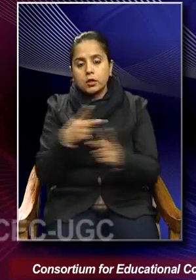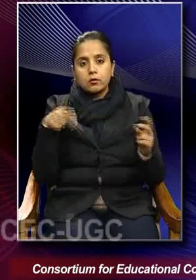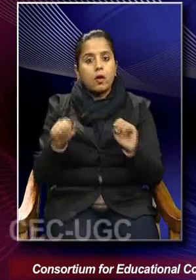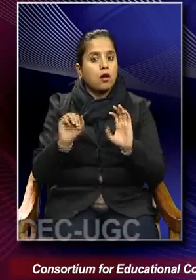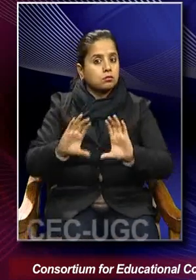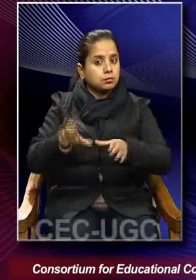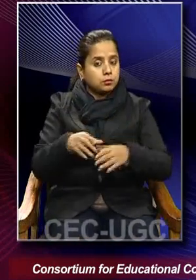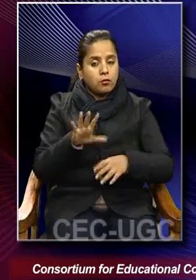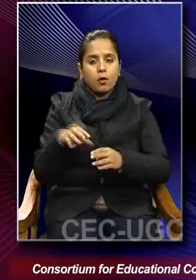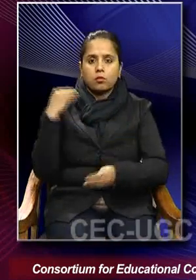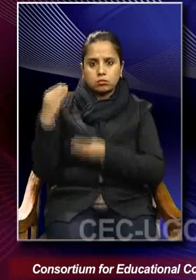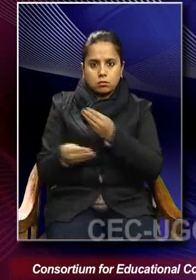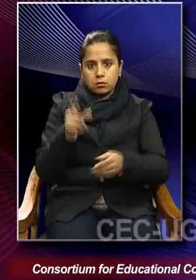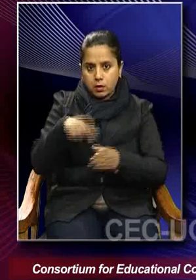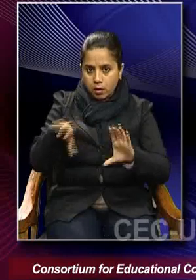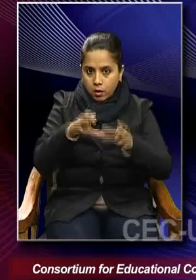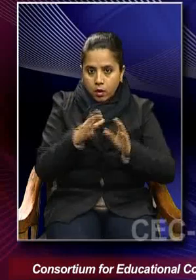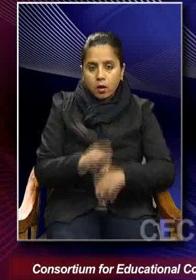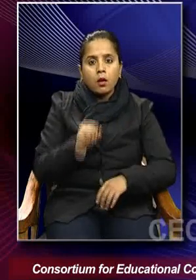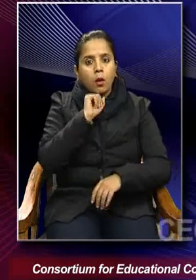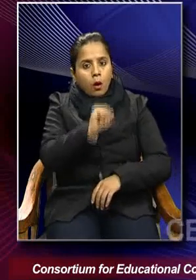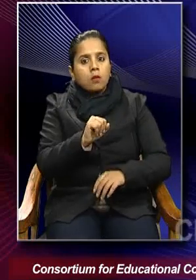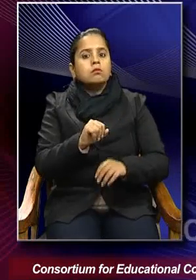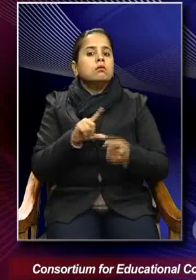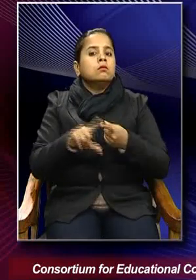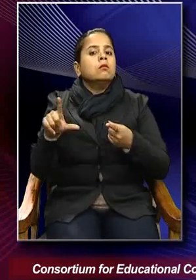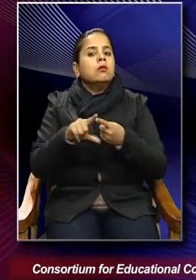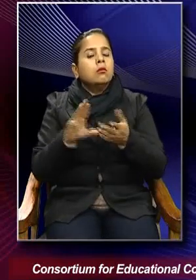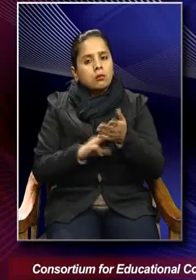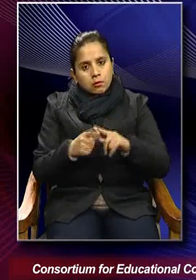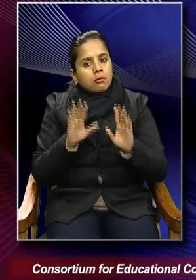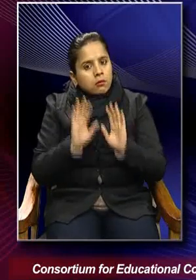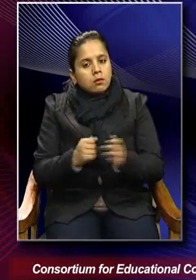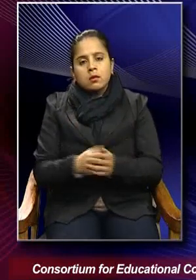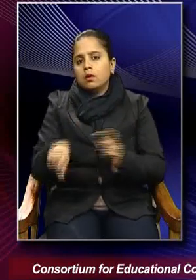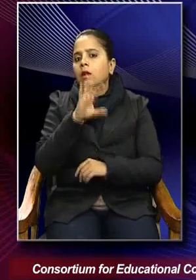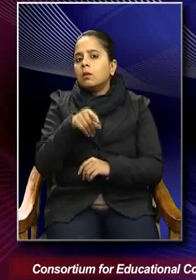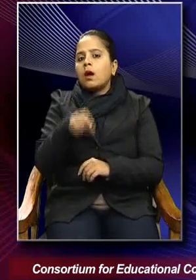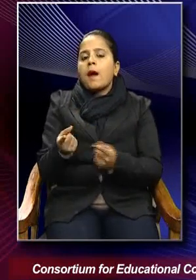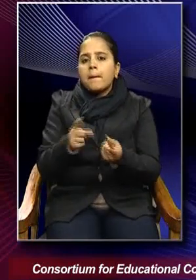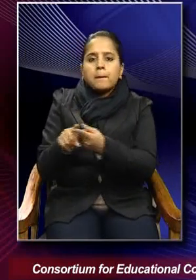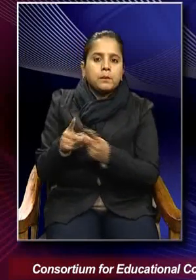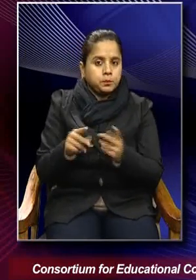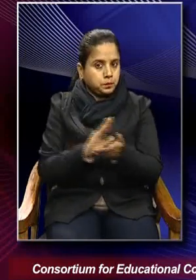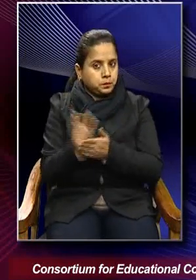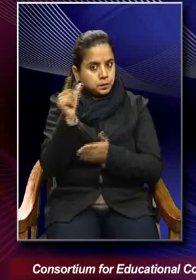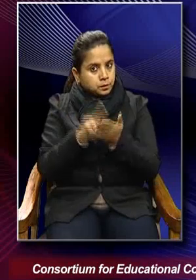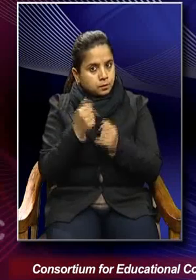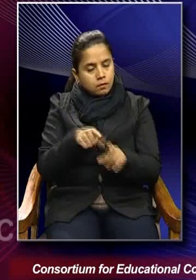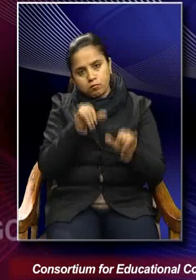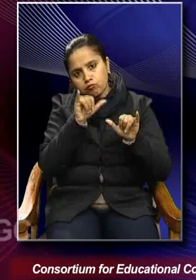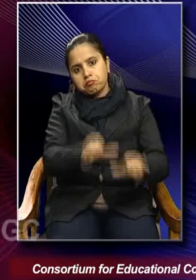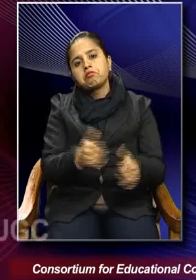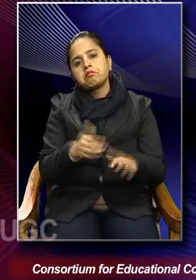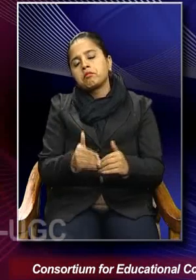have the traditional forces, the conservative elements, who, uh, gained assidancy in Hungary, immediately